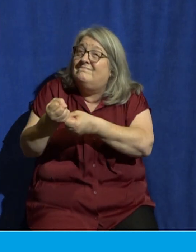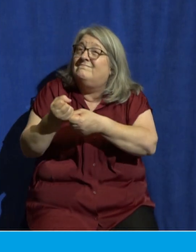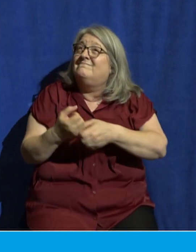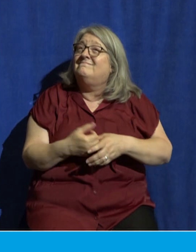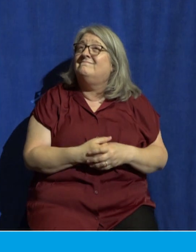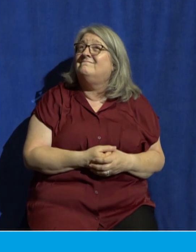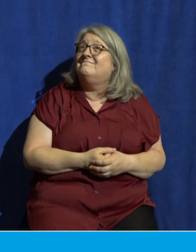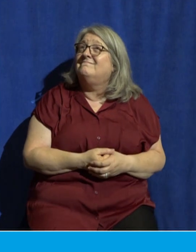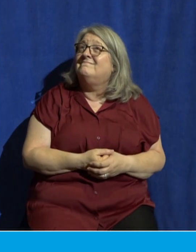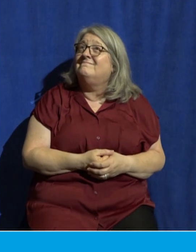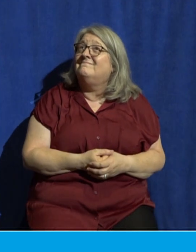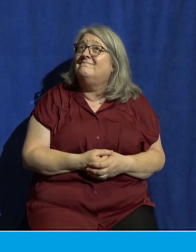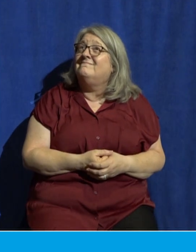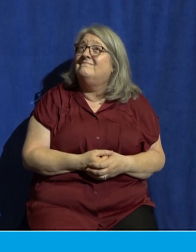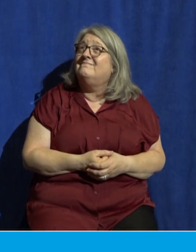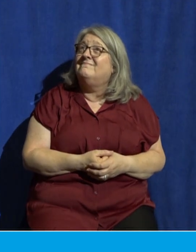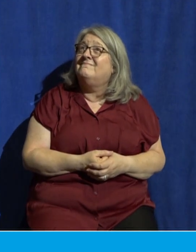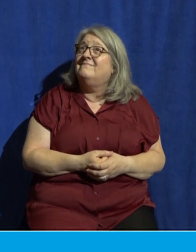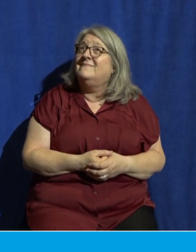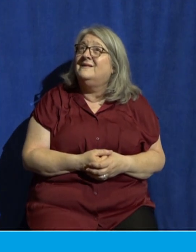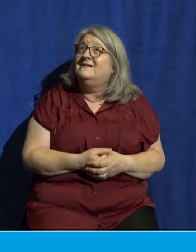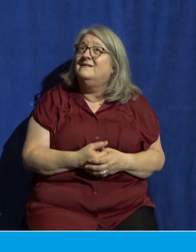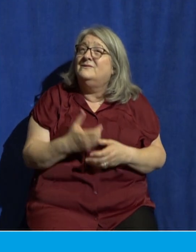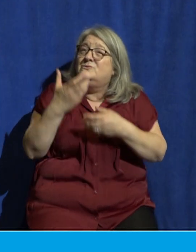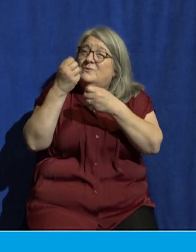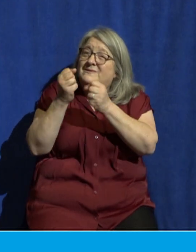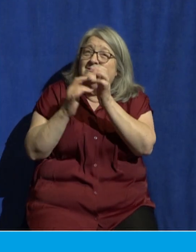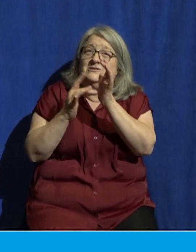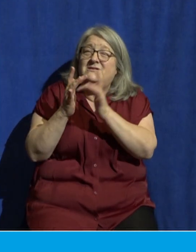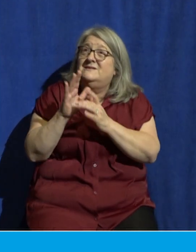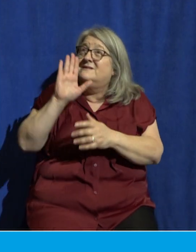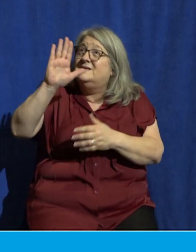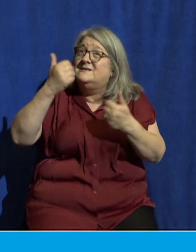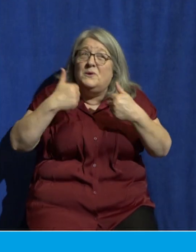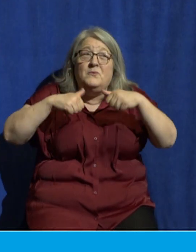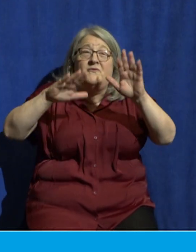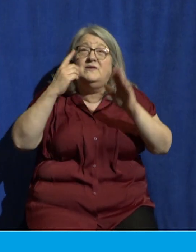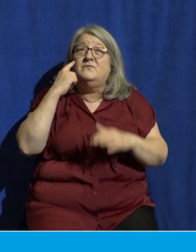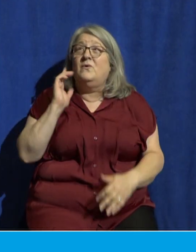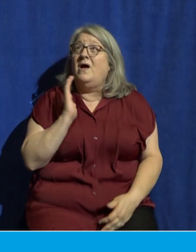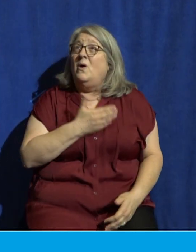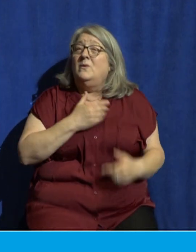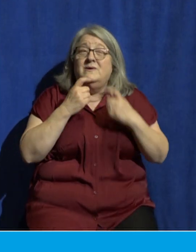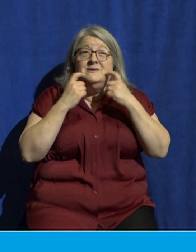in the sacrifice of Jesus for their sins lord I pray that today today even now